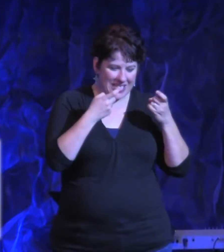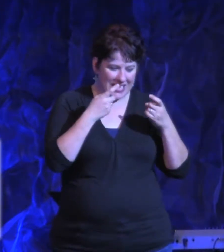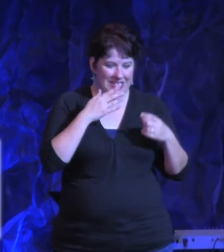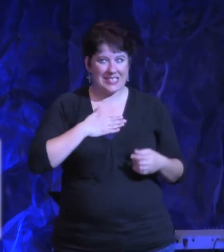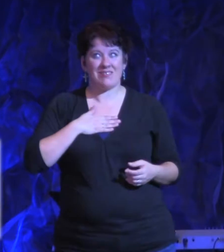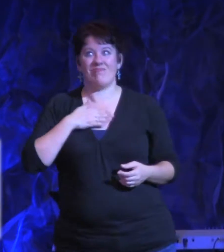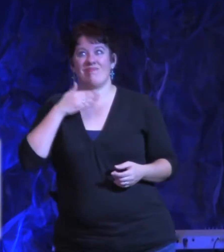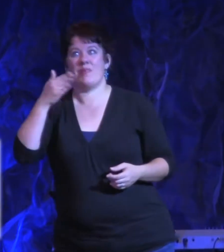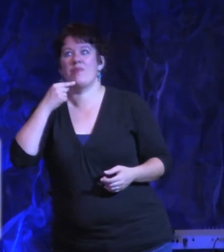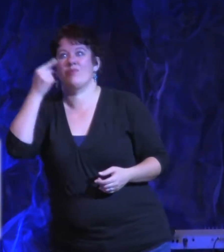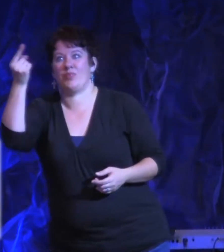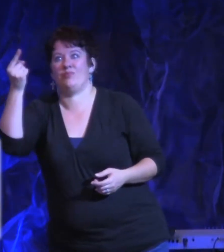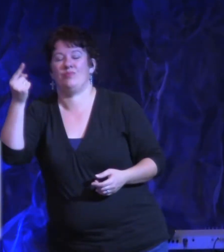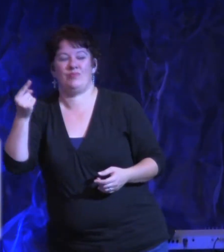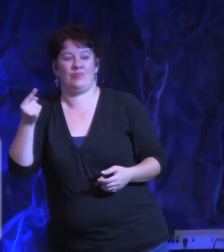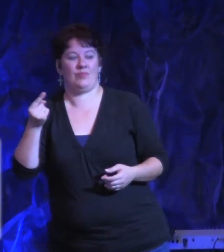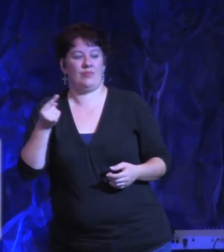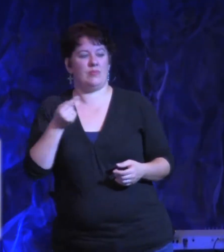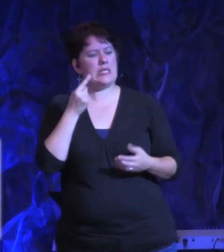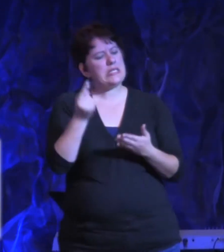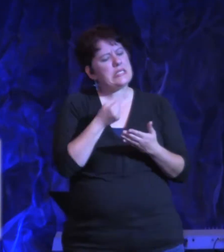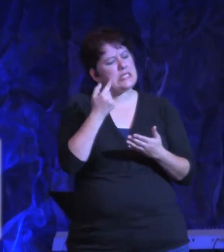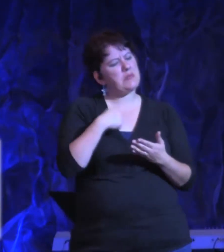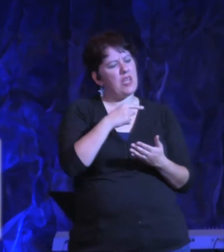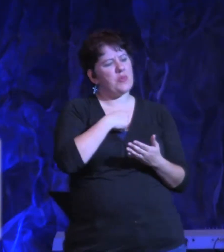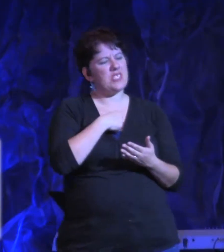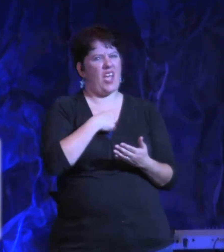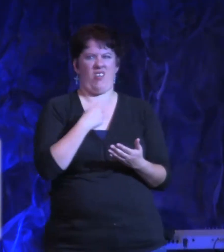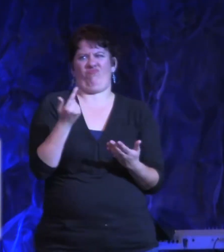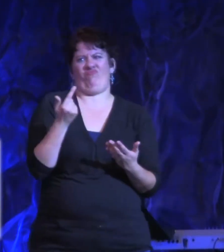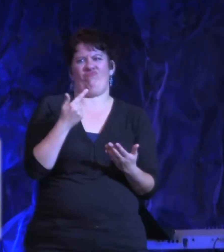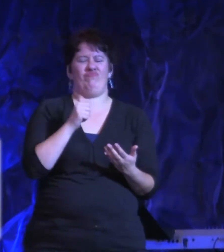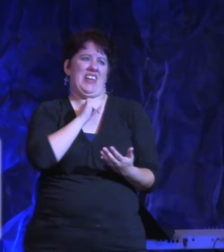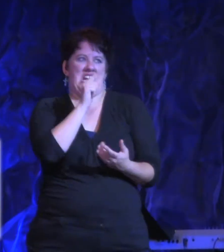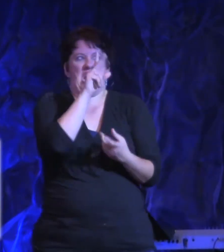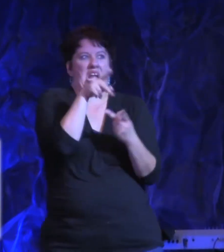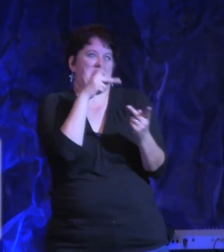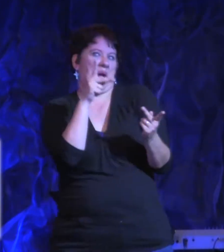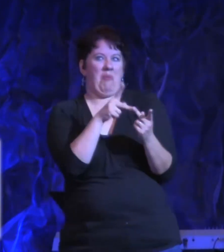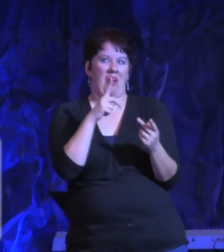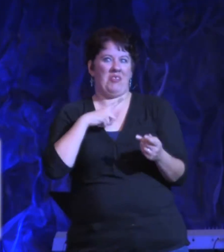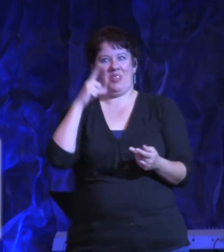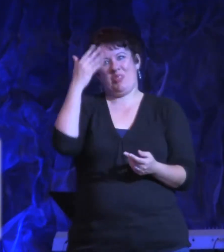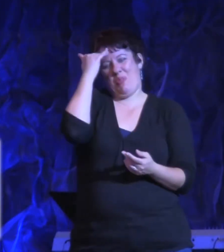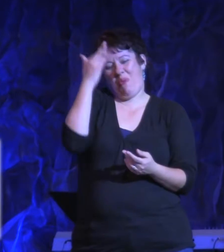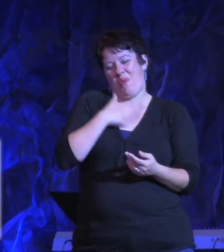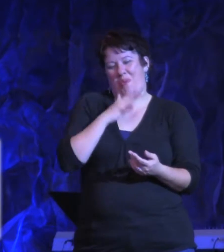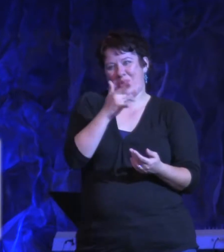a little cheat. I lied, but it's just a little light. I mean, listen, I'm not perfect. The Lord knows my heart.